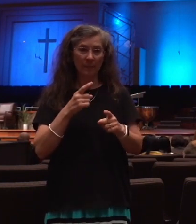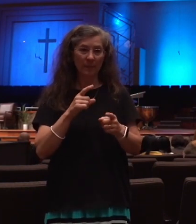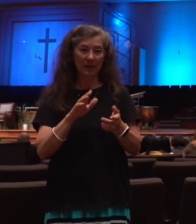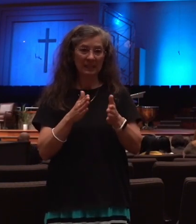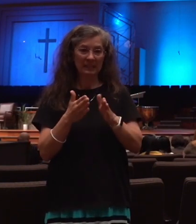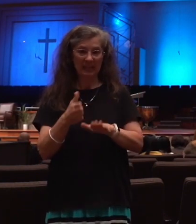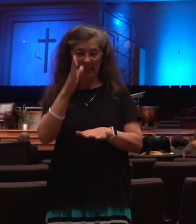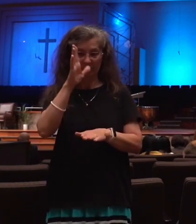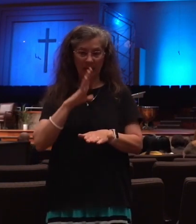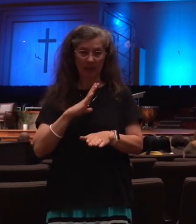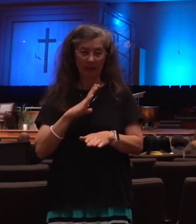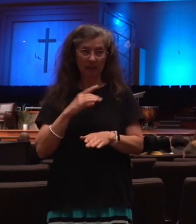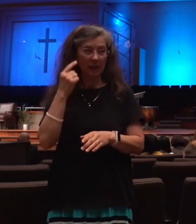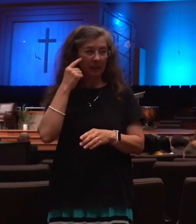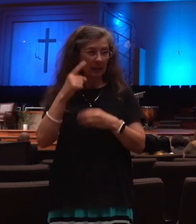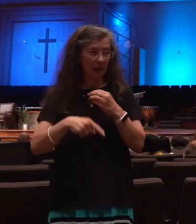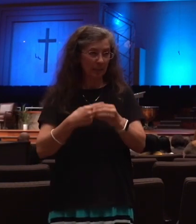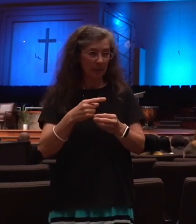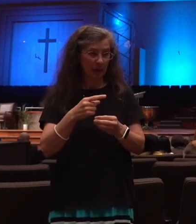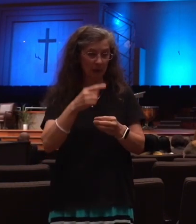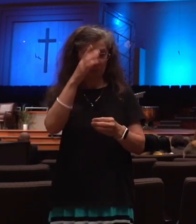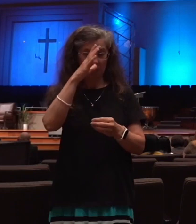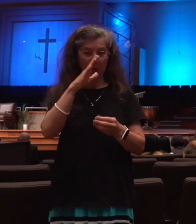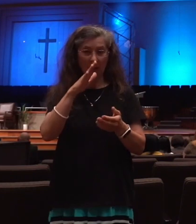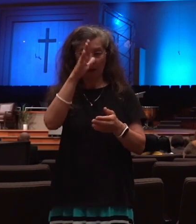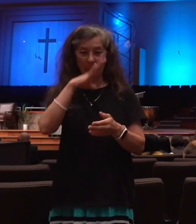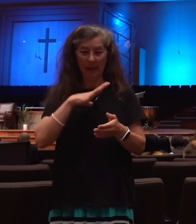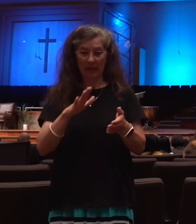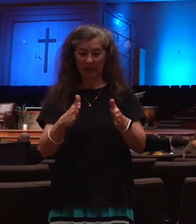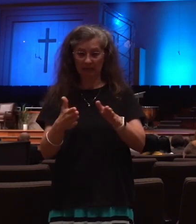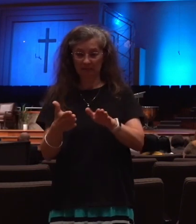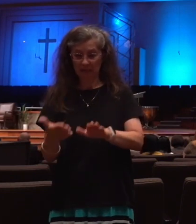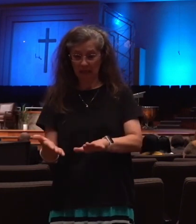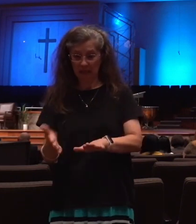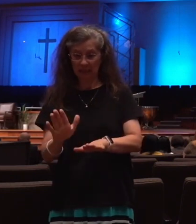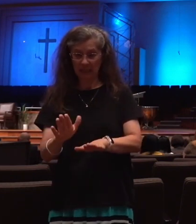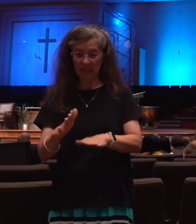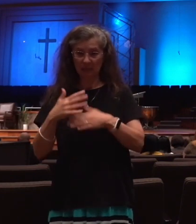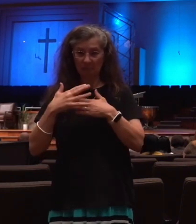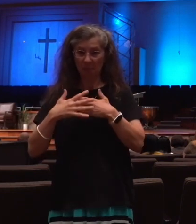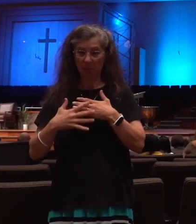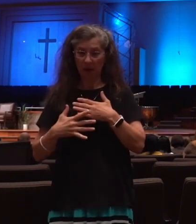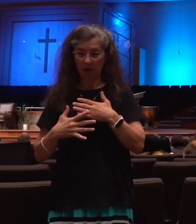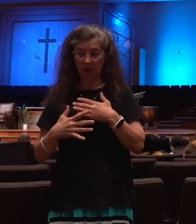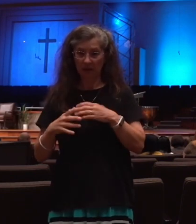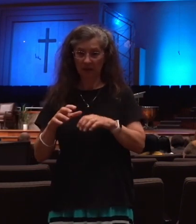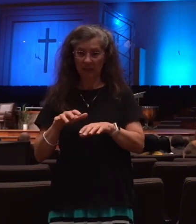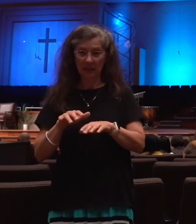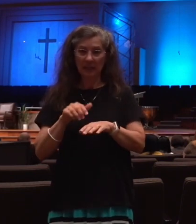If you think about a dead man, when he dies, his blood coagulates. It doesn't continue to run. It